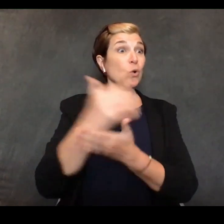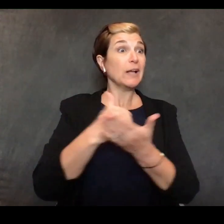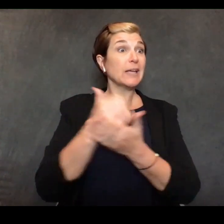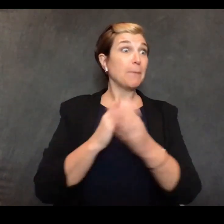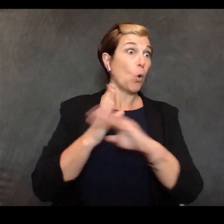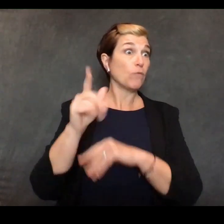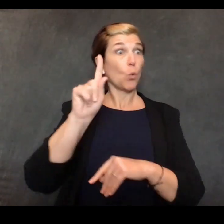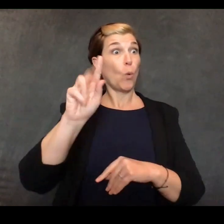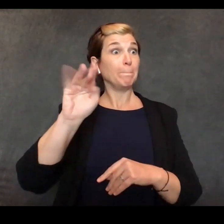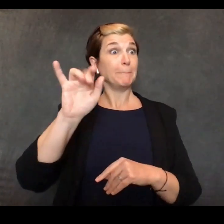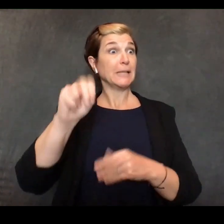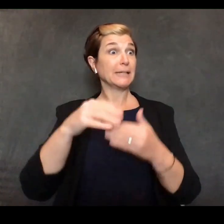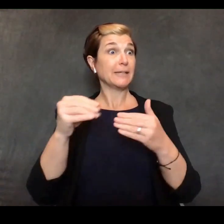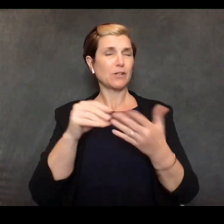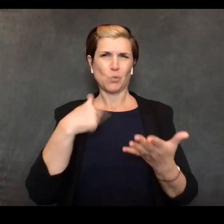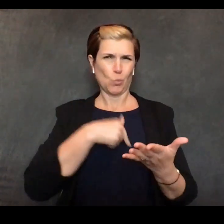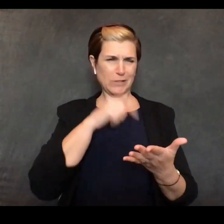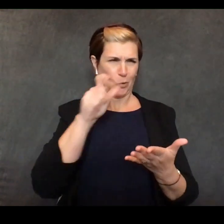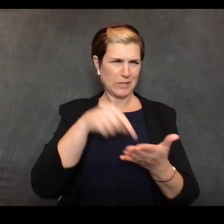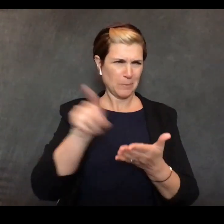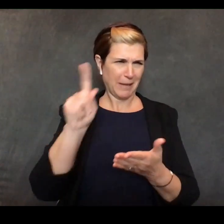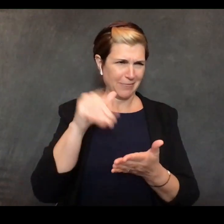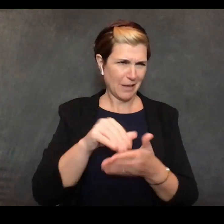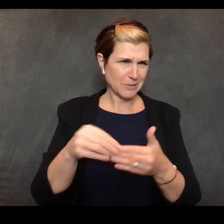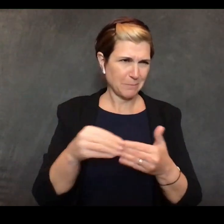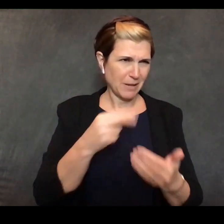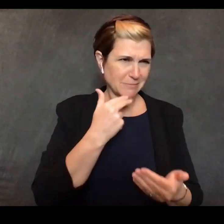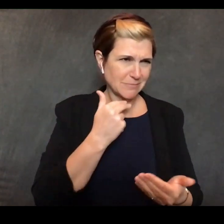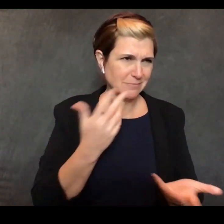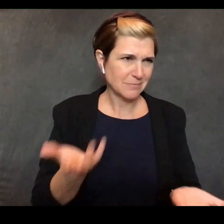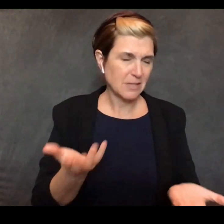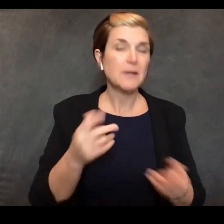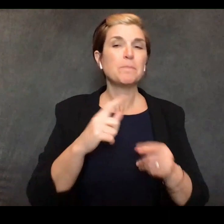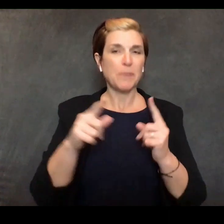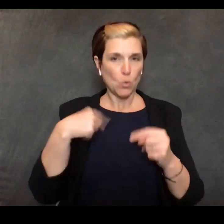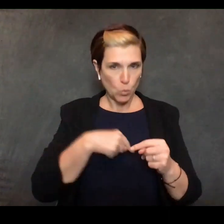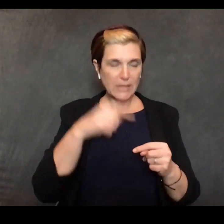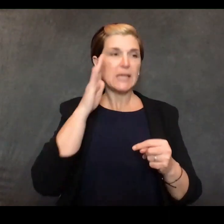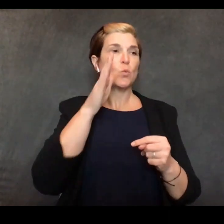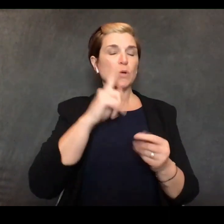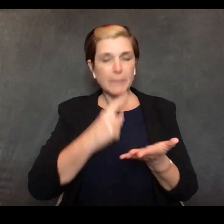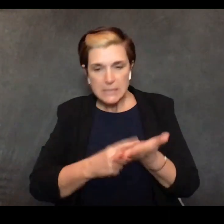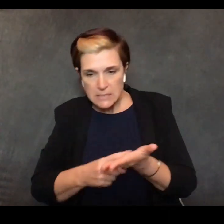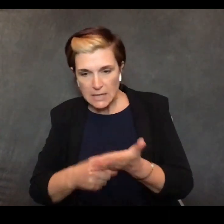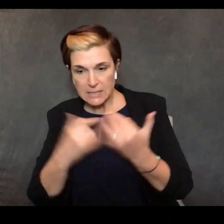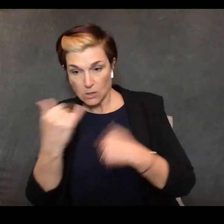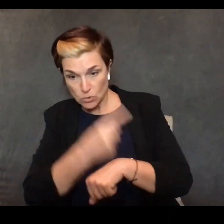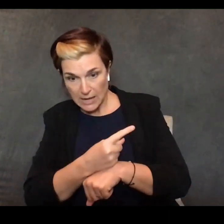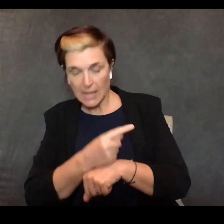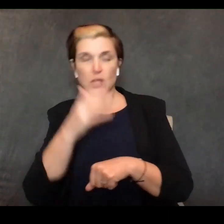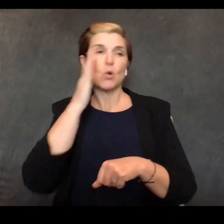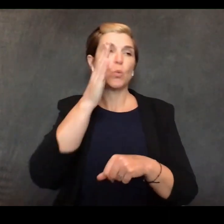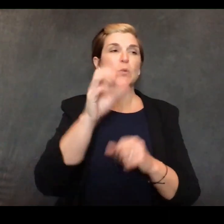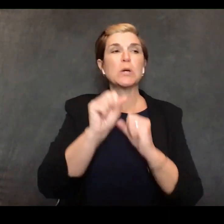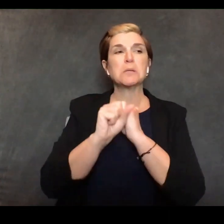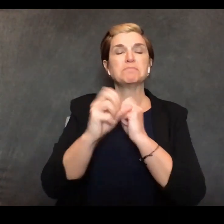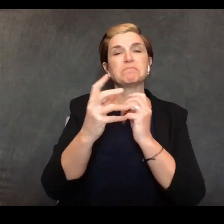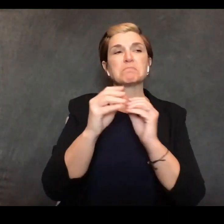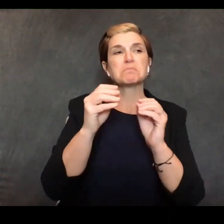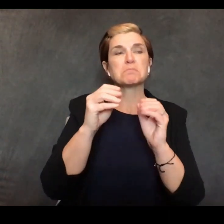ideas we like uh... we're going to preview that today and then we'll be talking about details afterwards well i think i think we're going to do something that gets money to